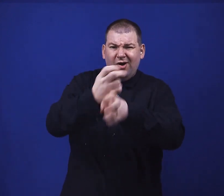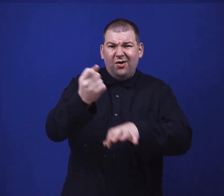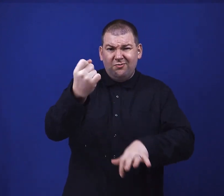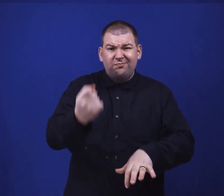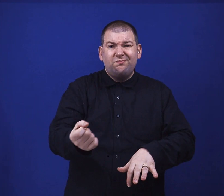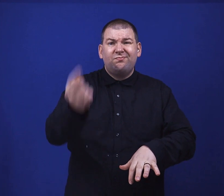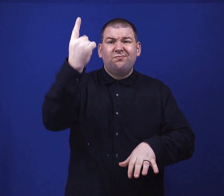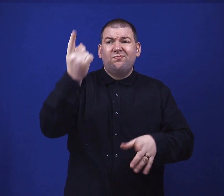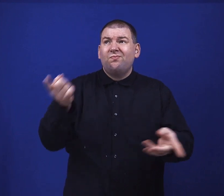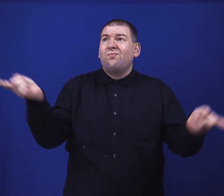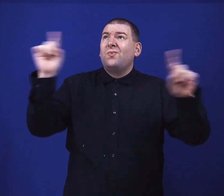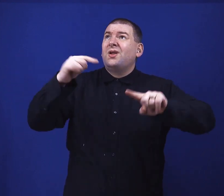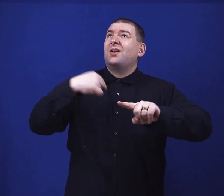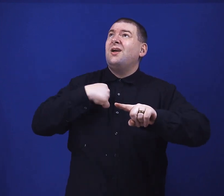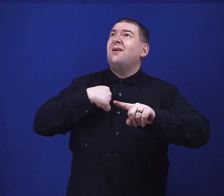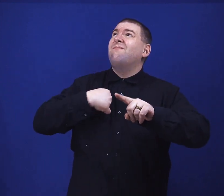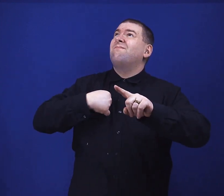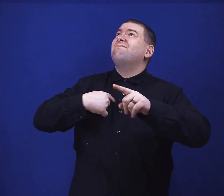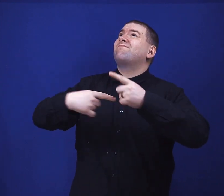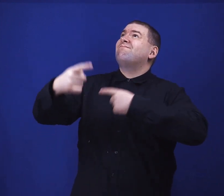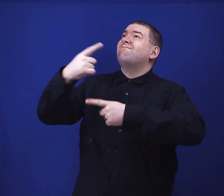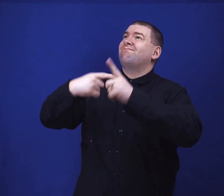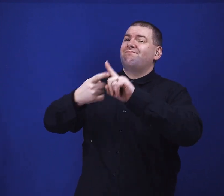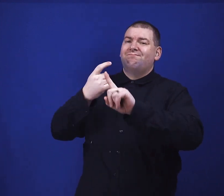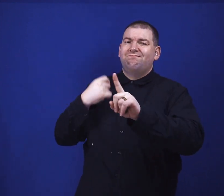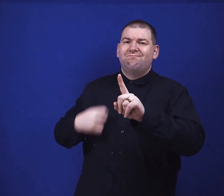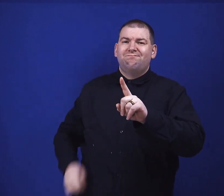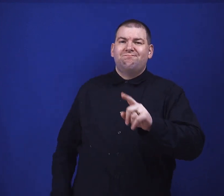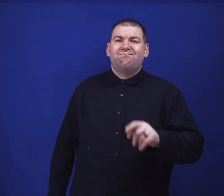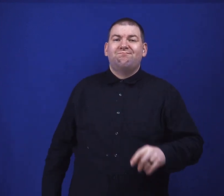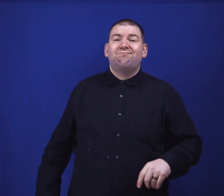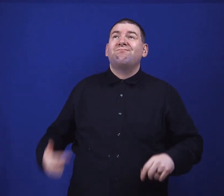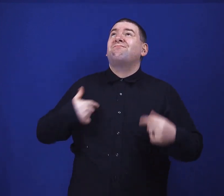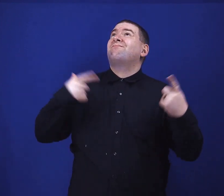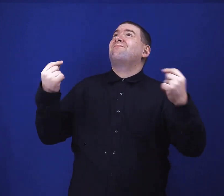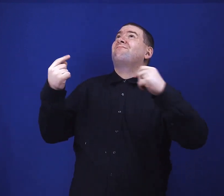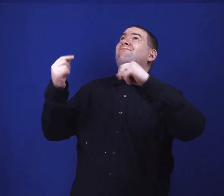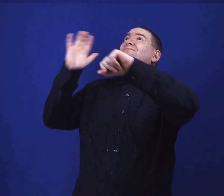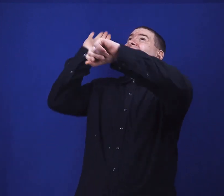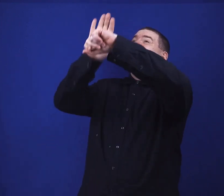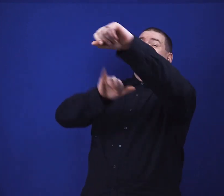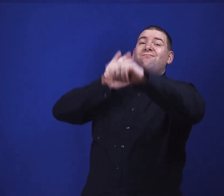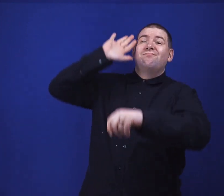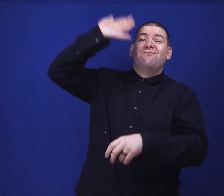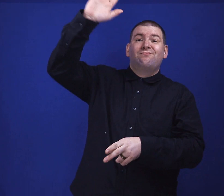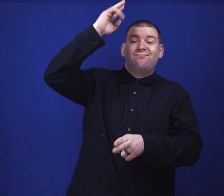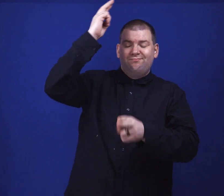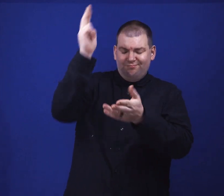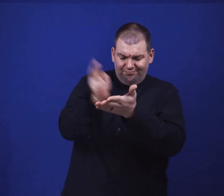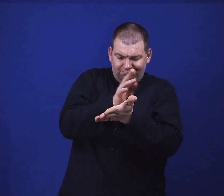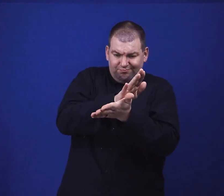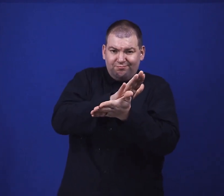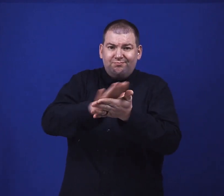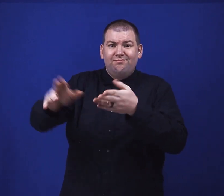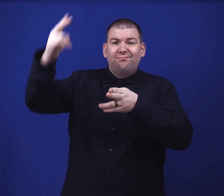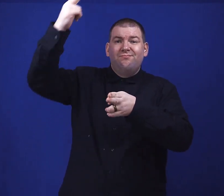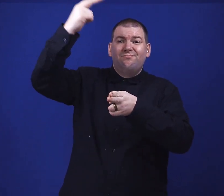It's just hard to see from where I am So I'm calling on your